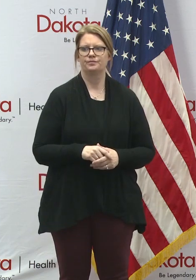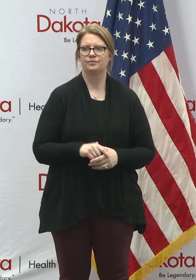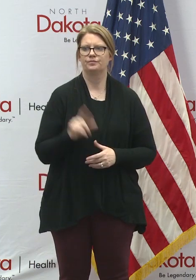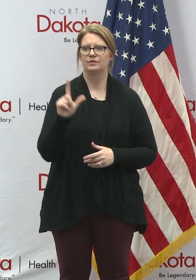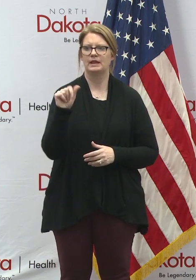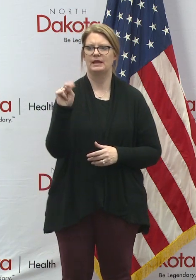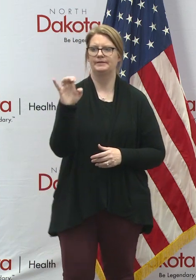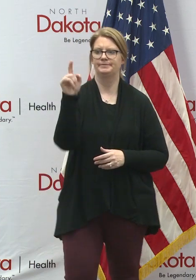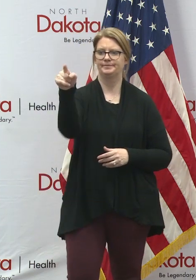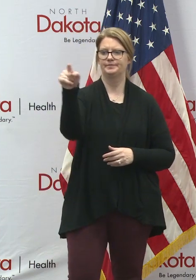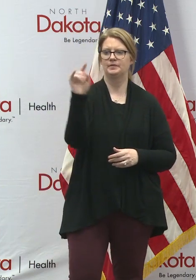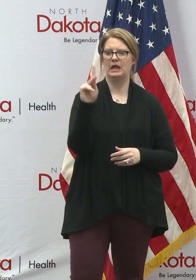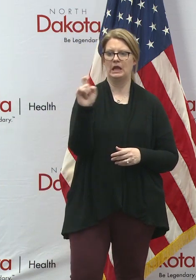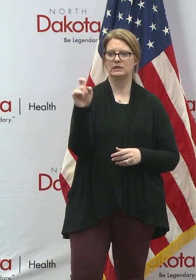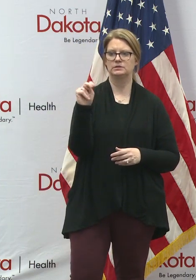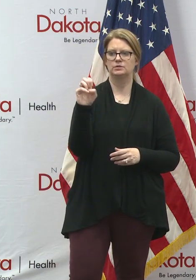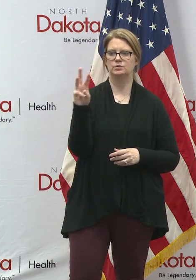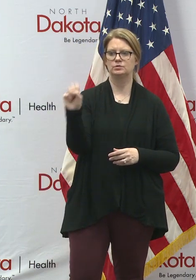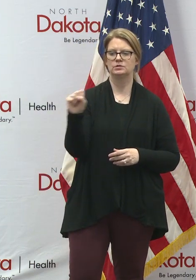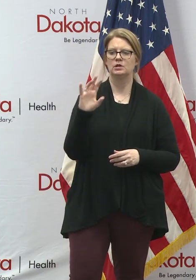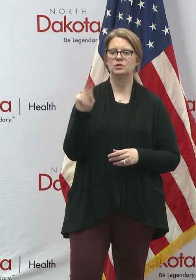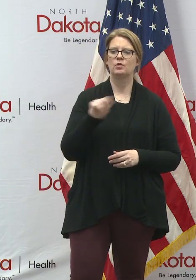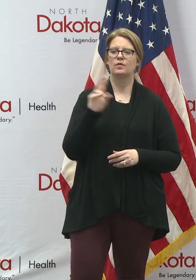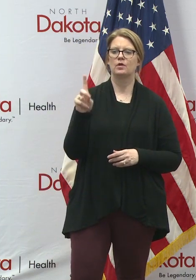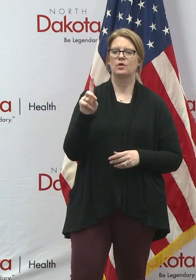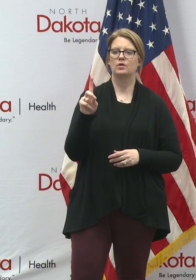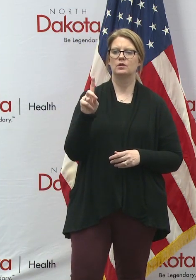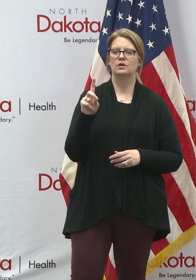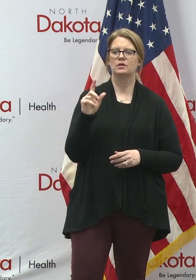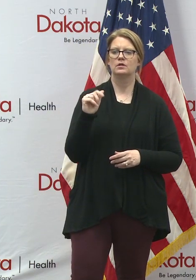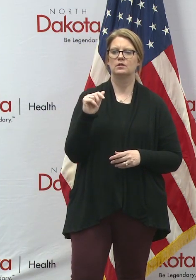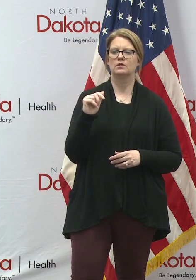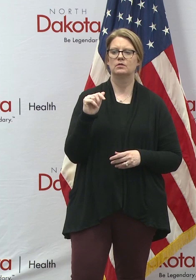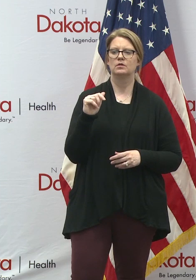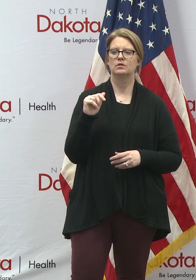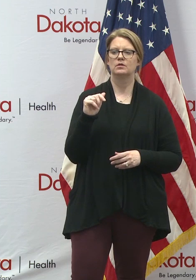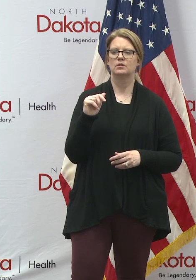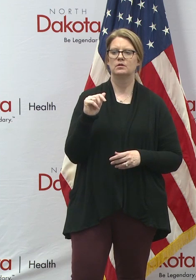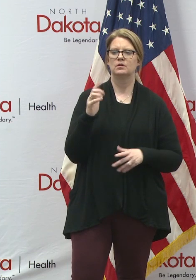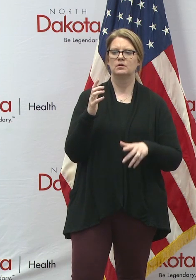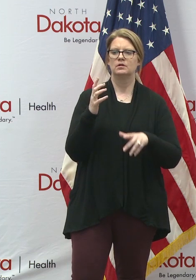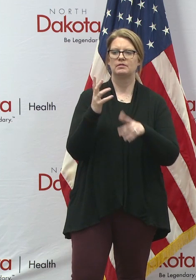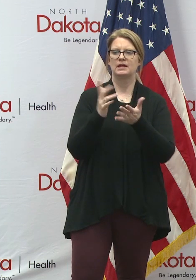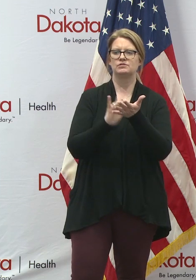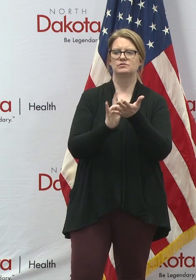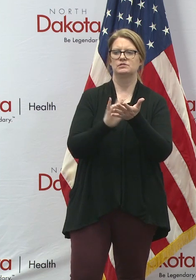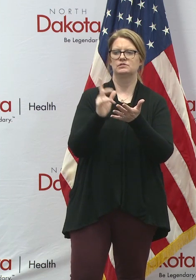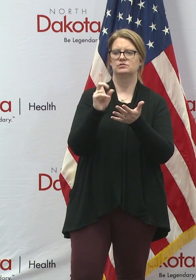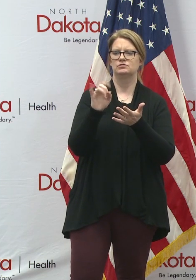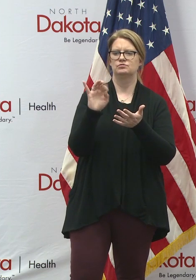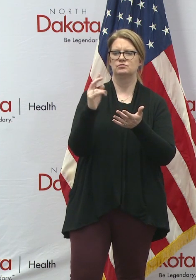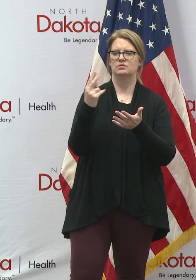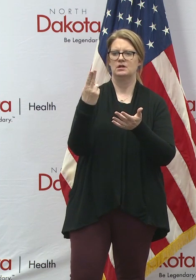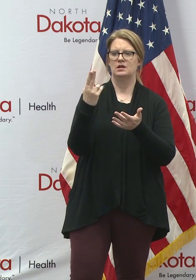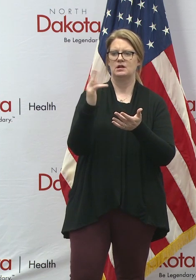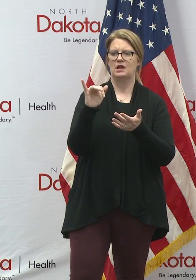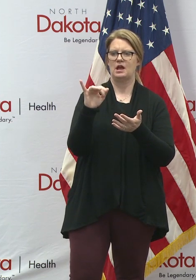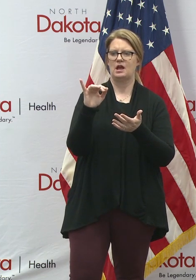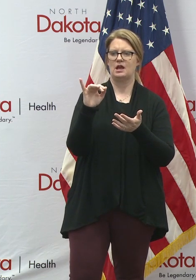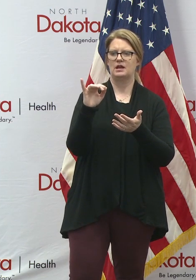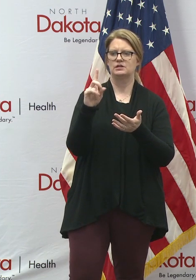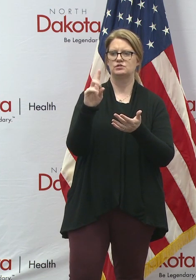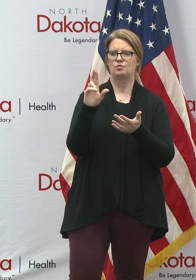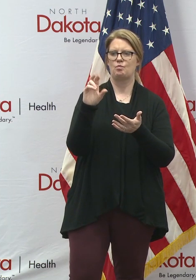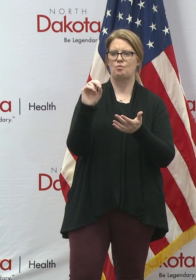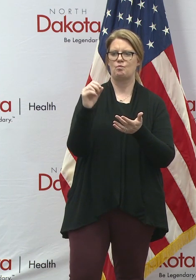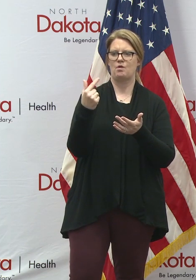Lane? Has North Dakota looked into getting that, uh, drug that, um, hydroxychloroquine, I